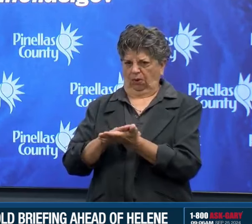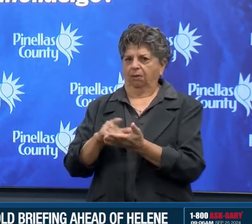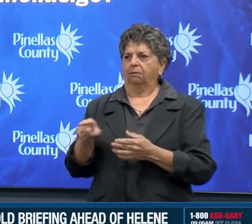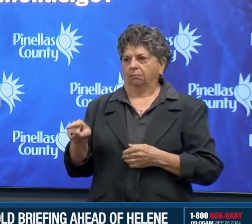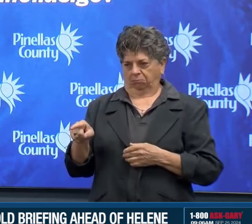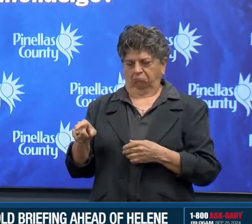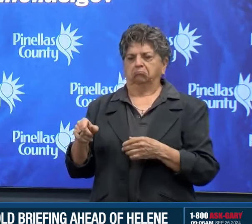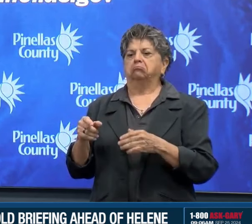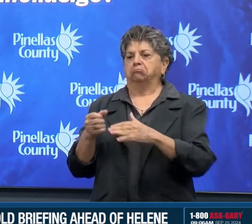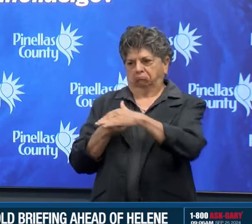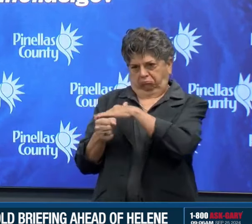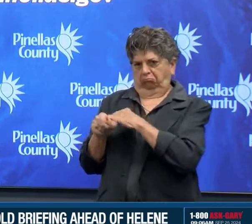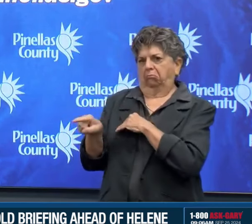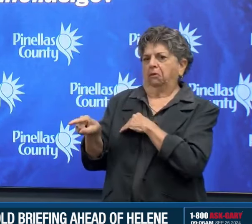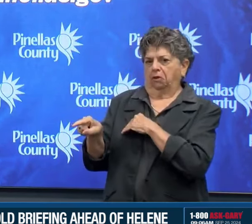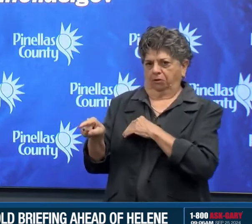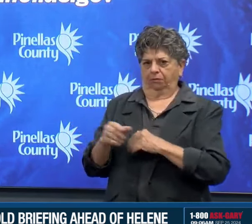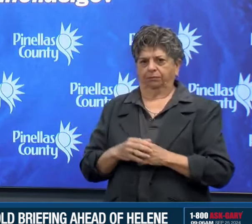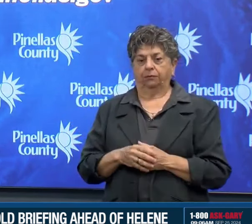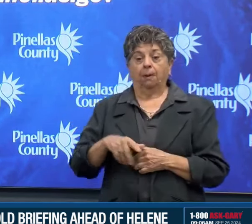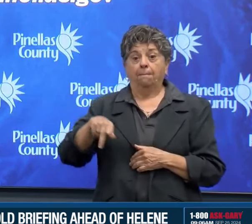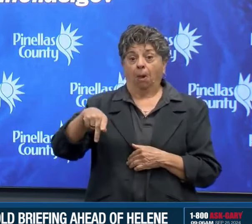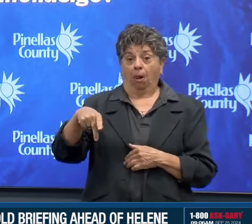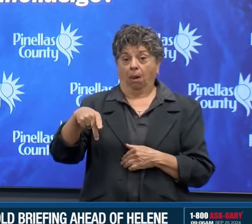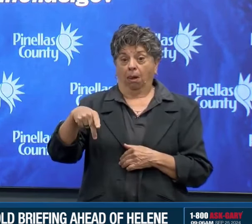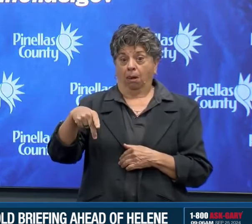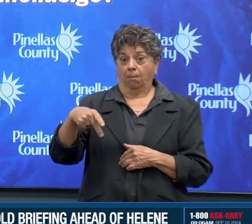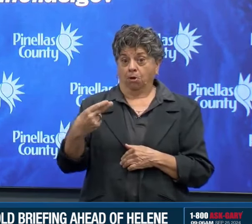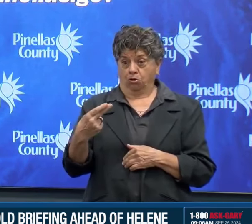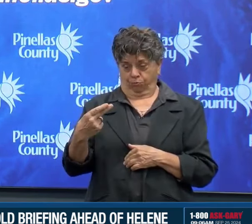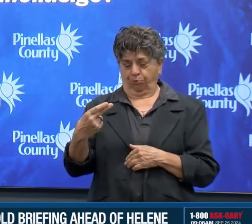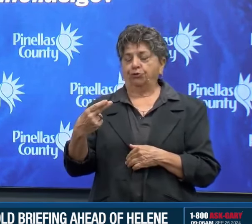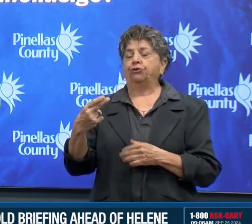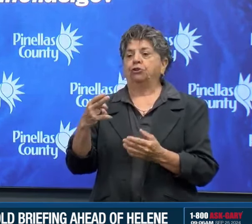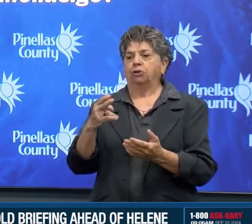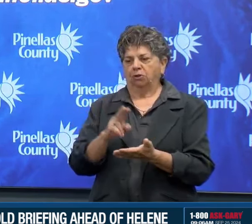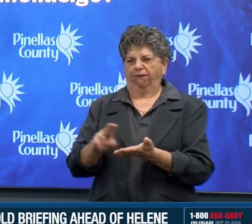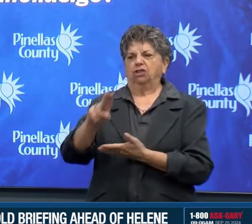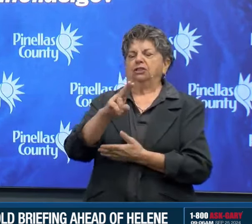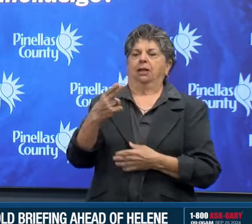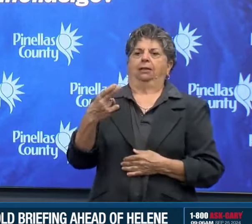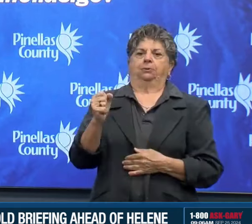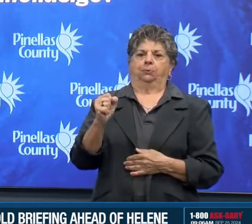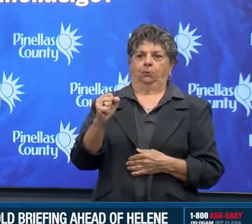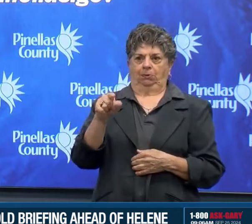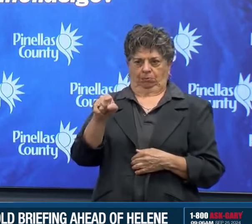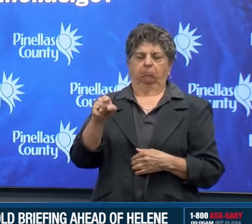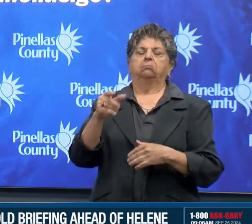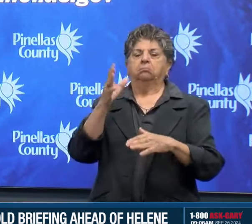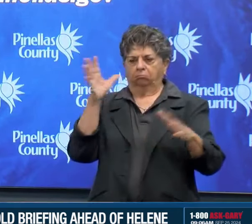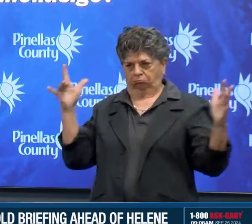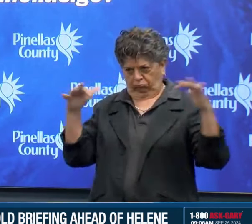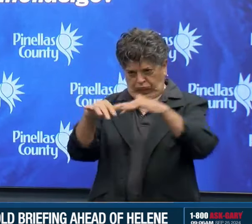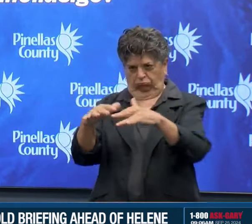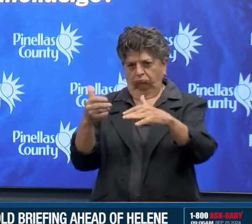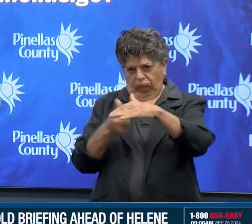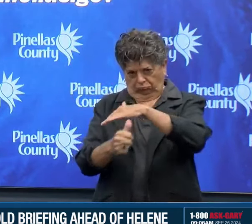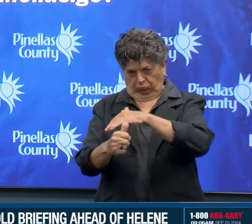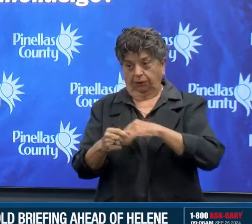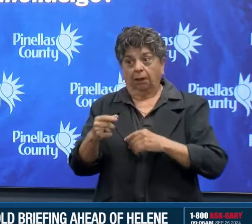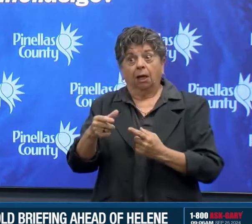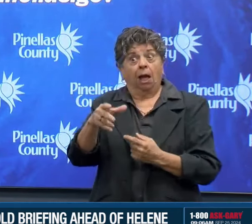Harbor University High as a special needs pet friendly and general population